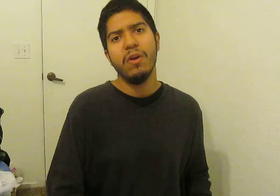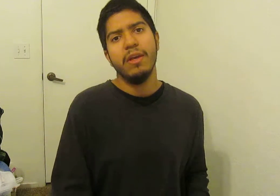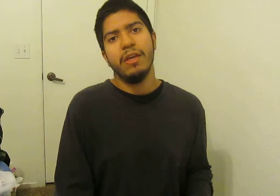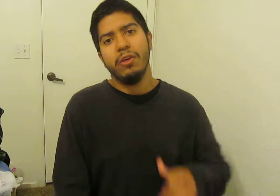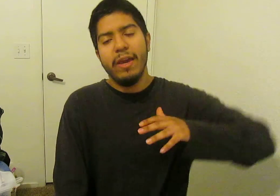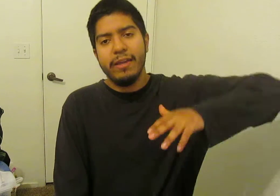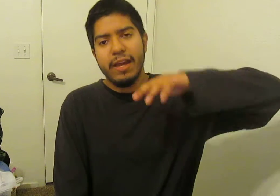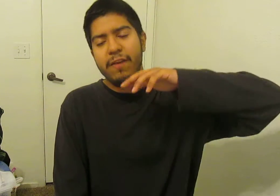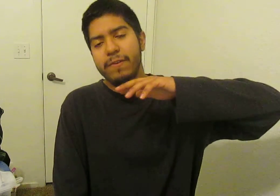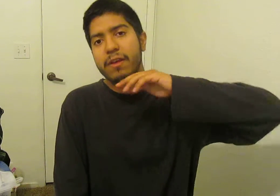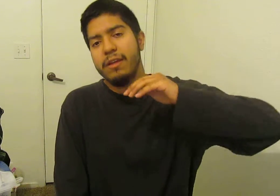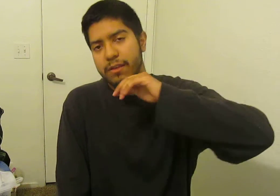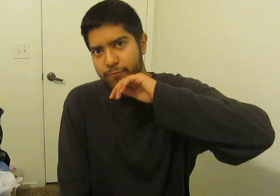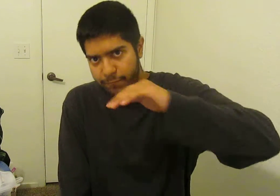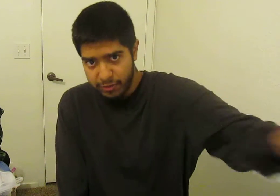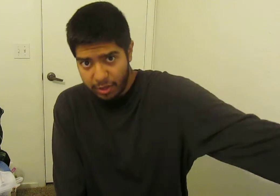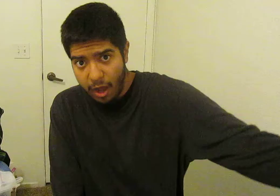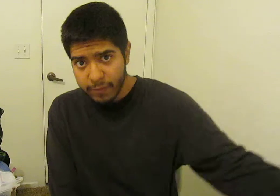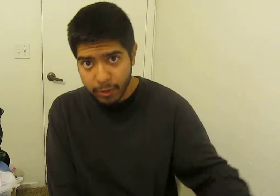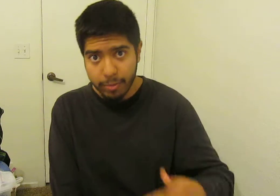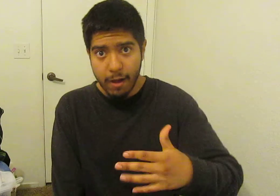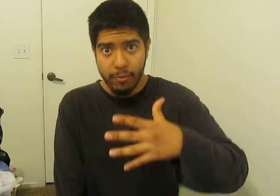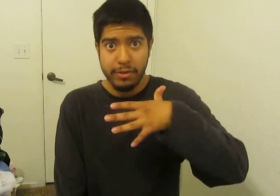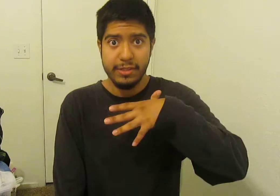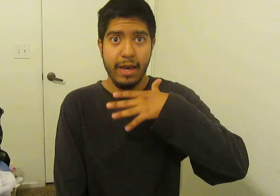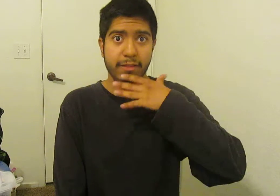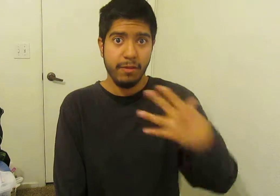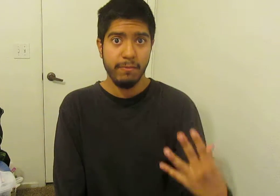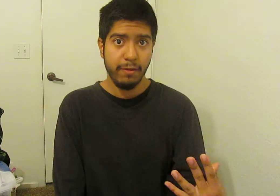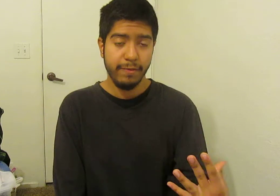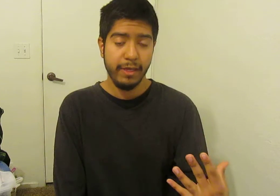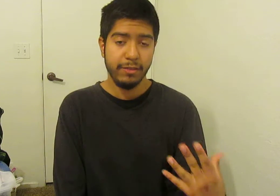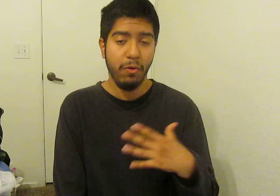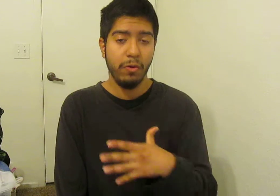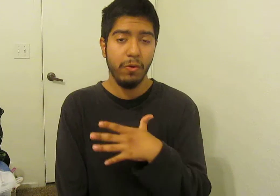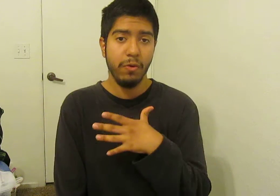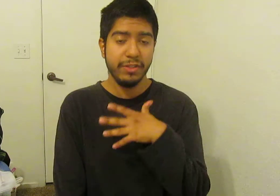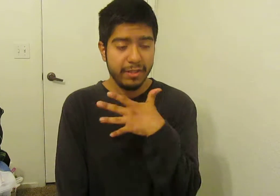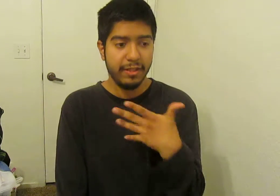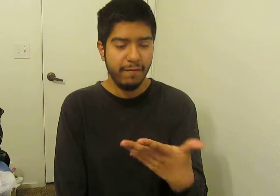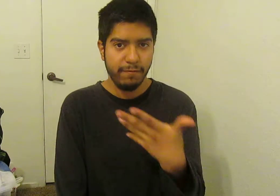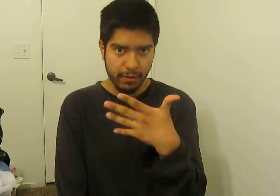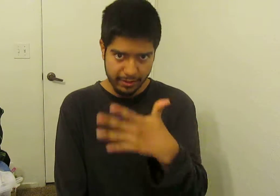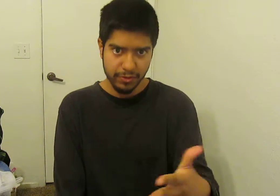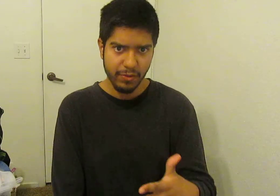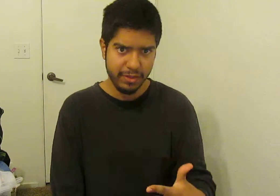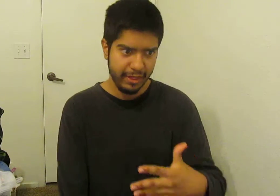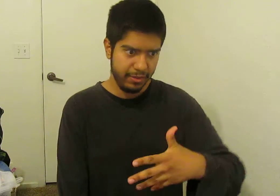it kind of resolved a few plot points that some of the Tokyo Ghoul seasons have introduced. Like in